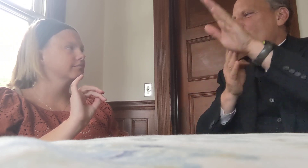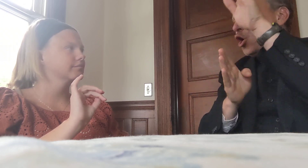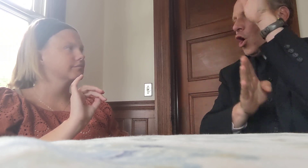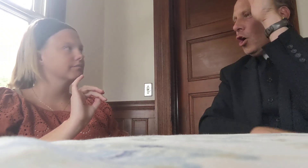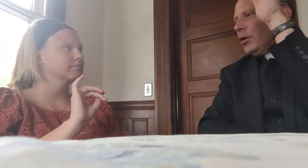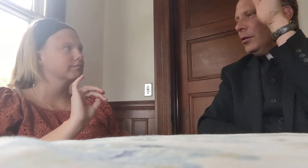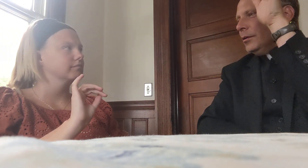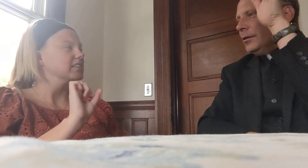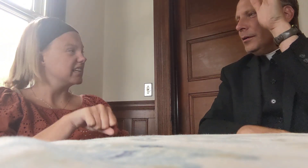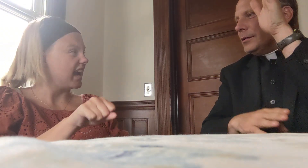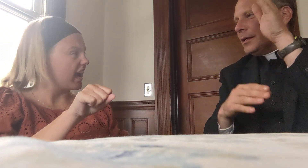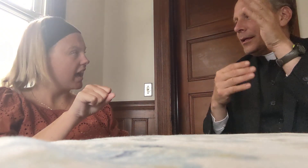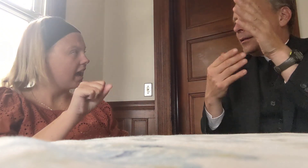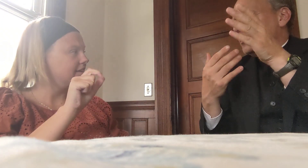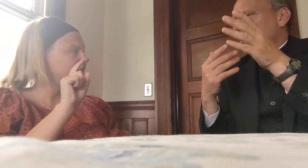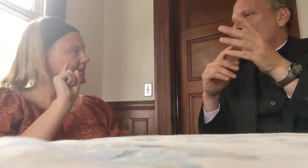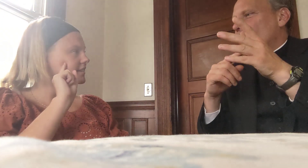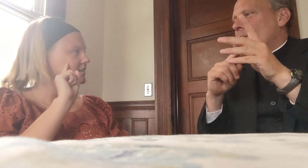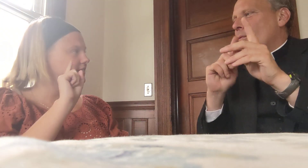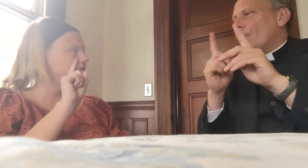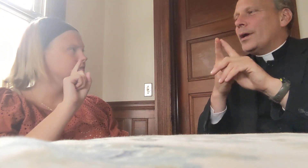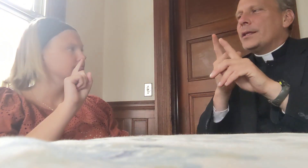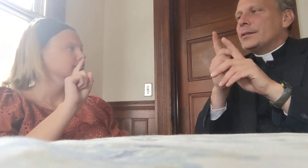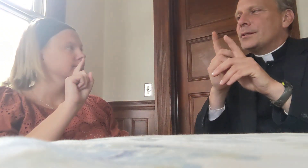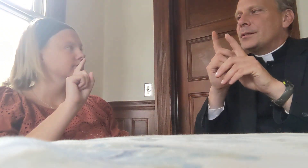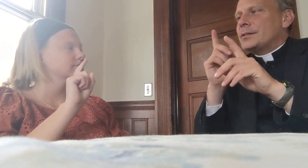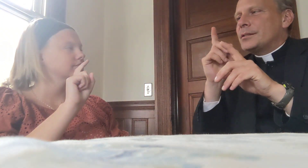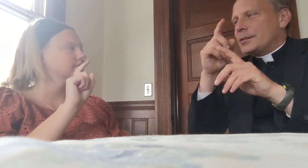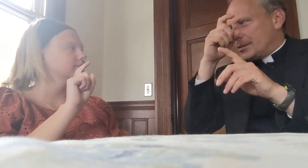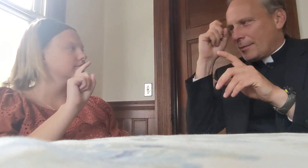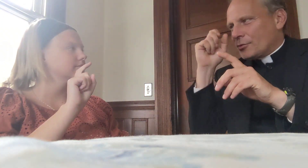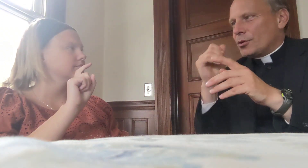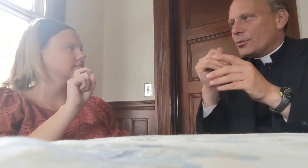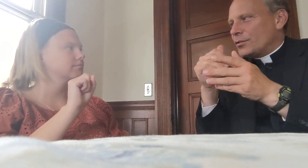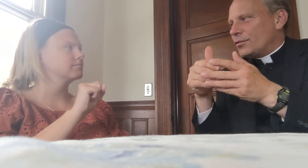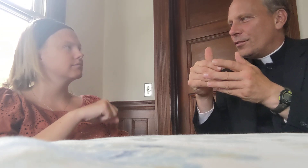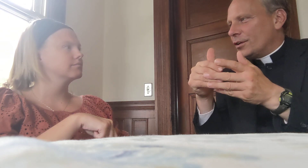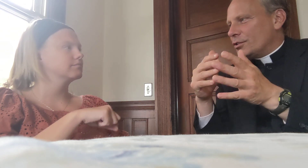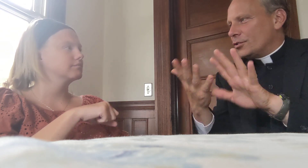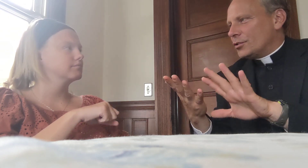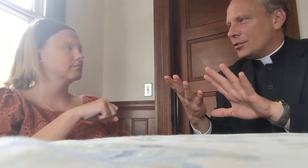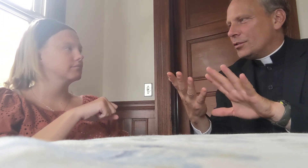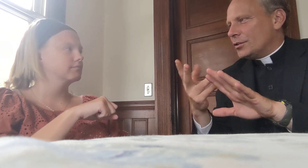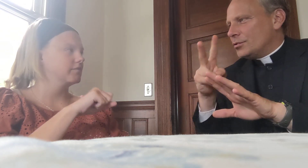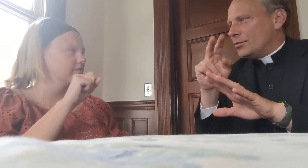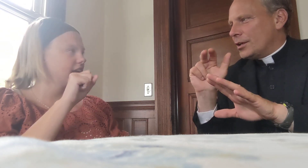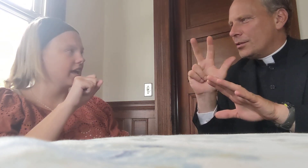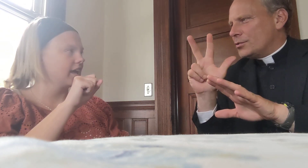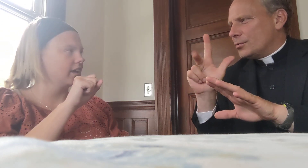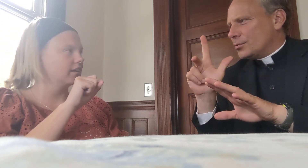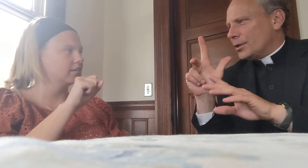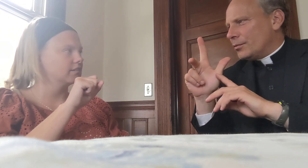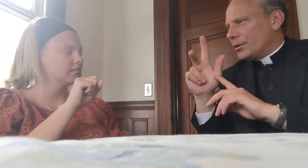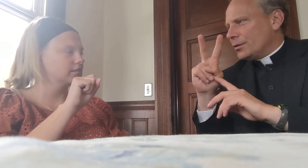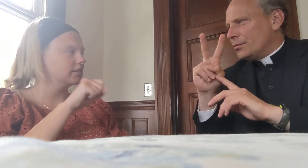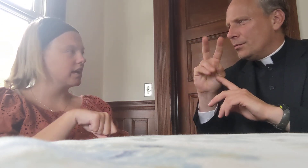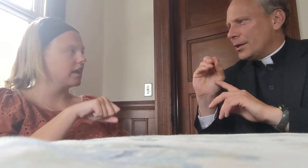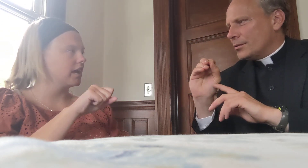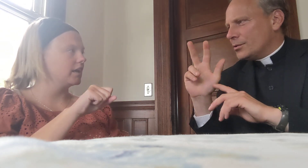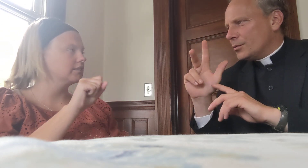fall, it's like it, when summer's almost finished, 2023, 2023,